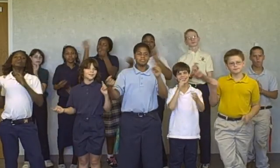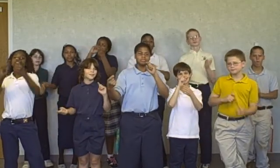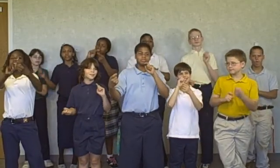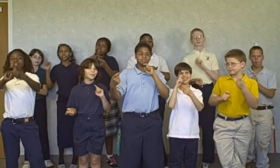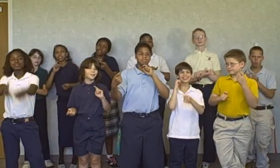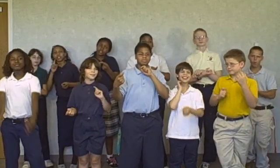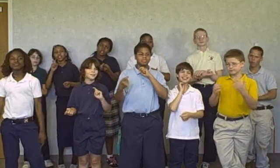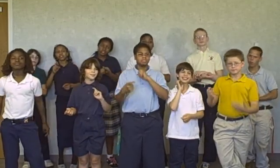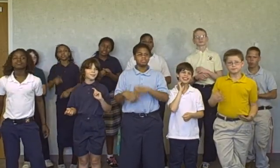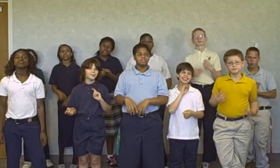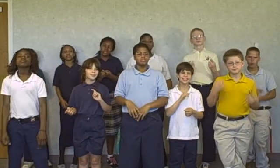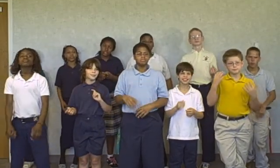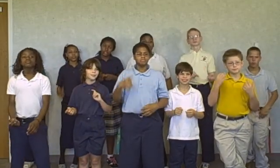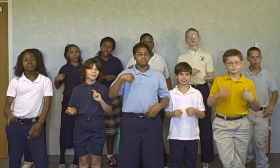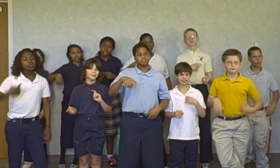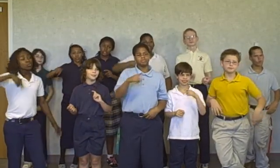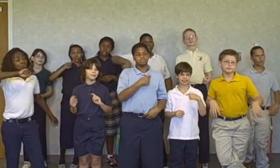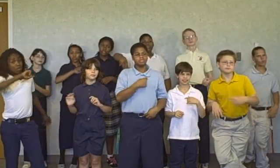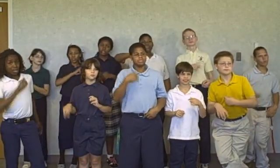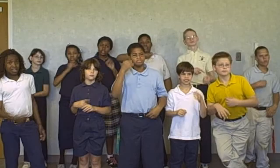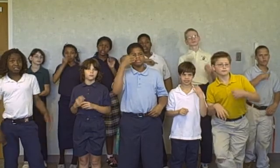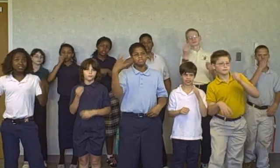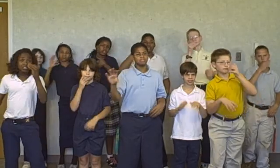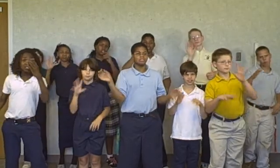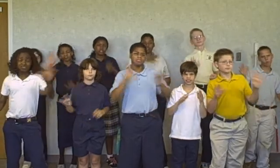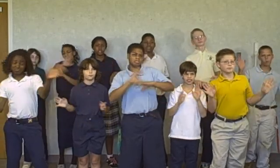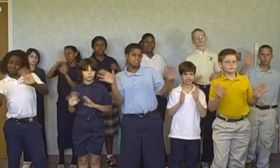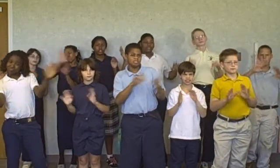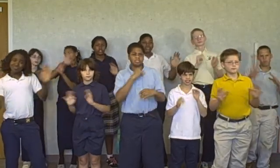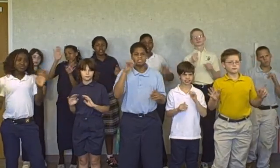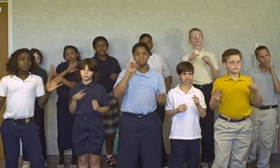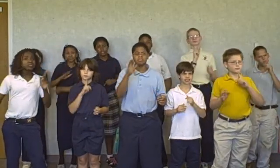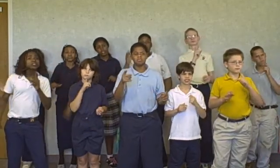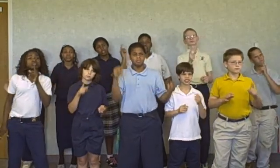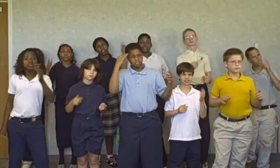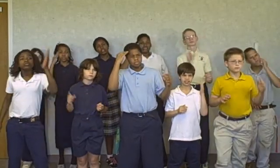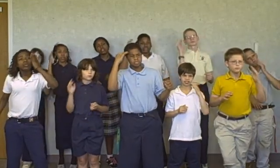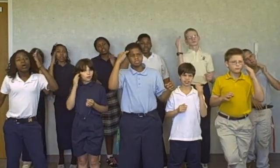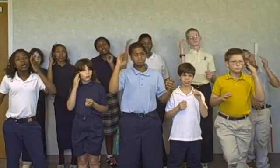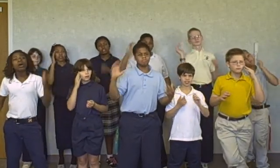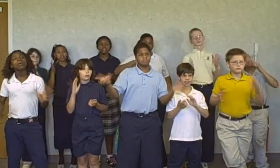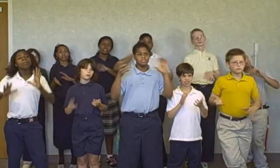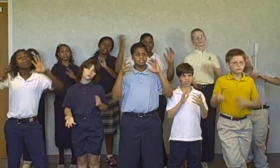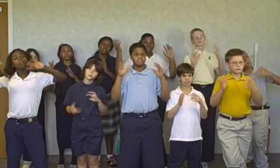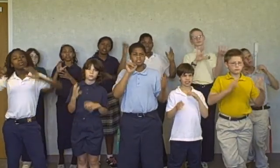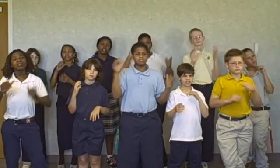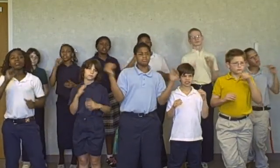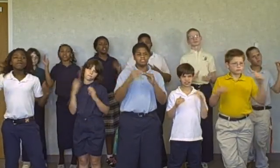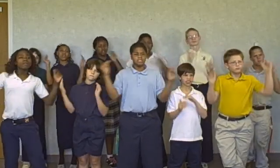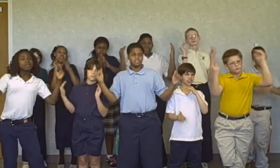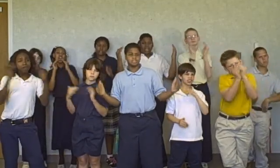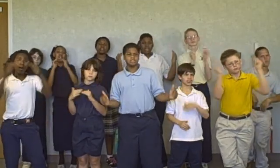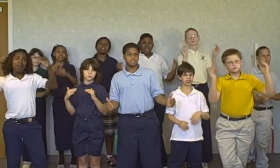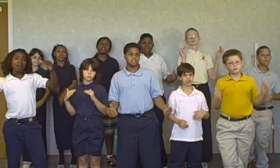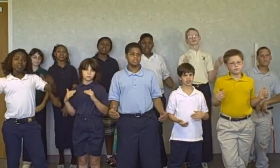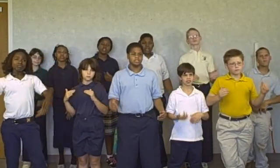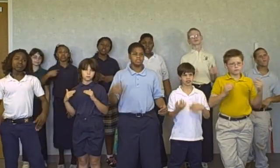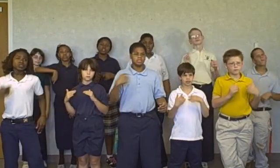to change. It's not that we don't care. We just know that the body is there. So we keep on